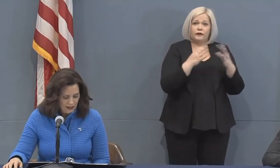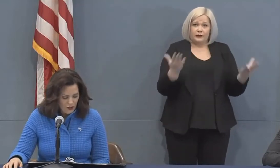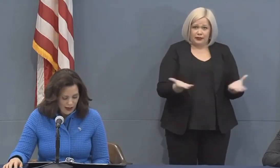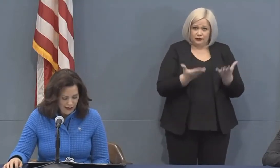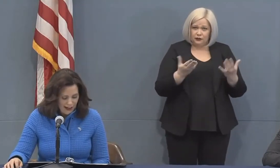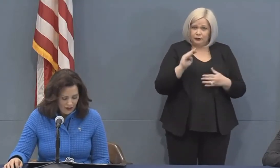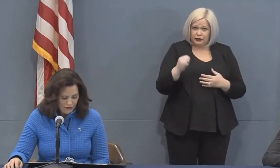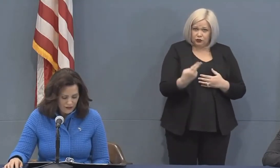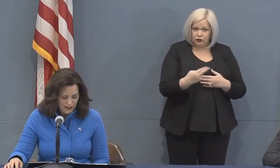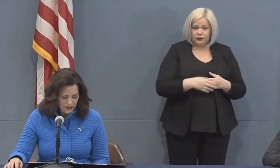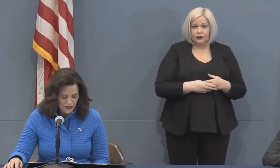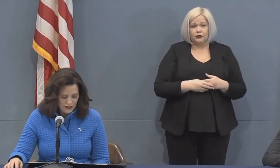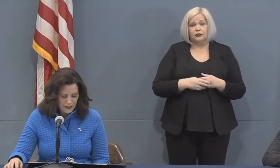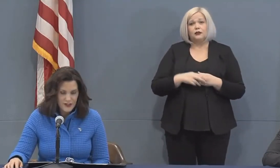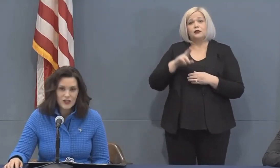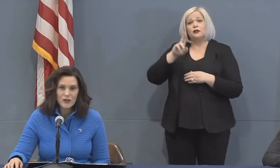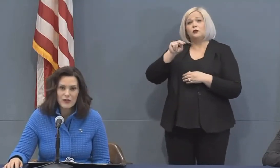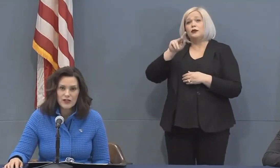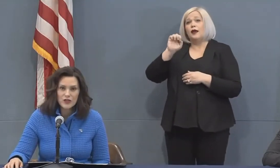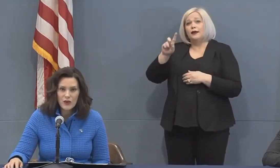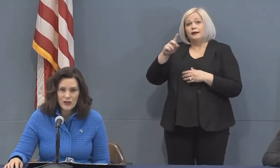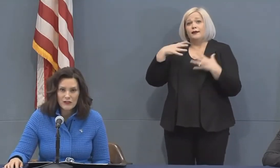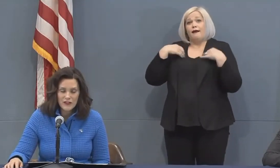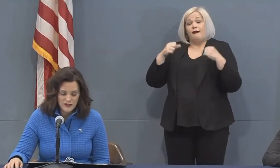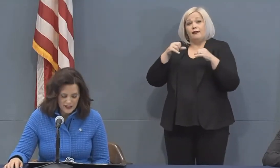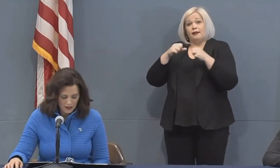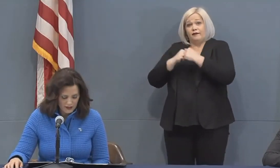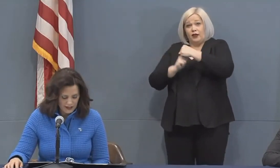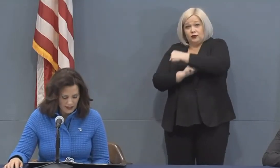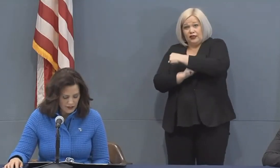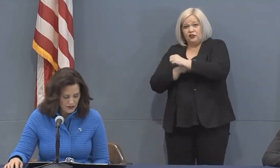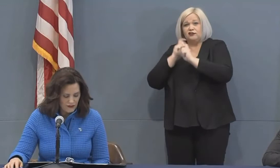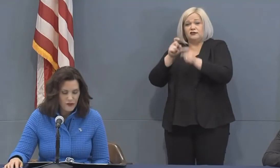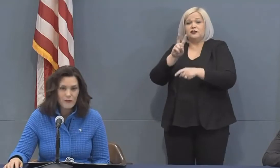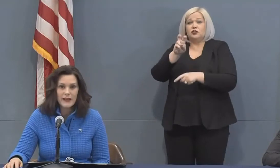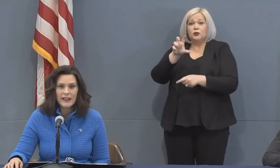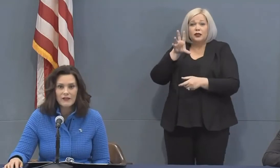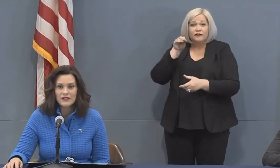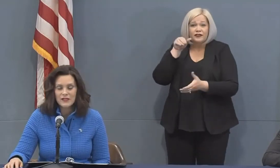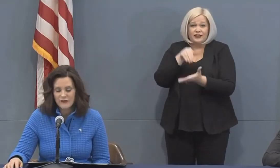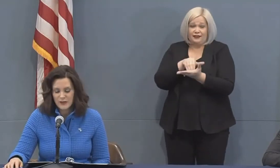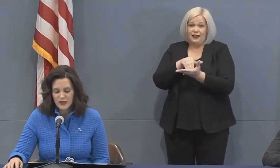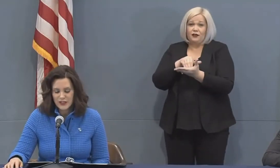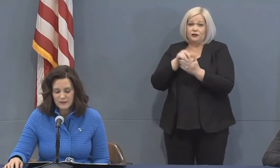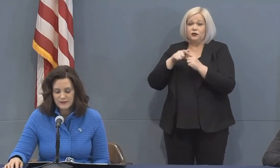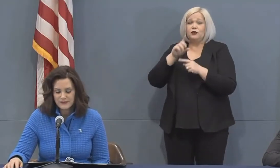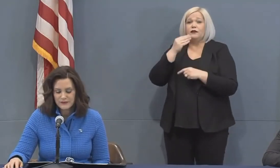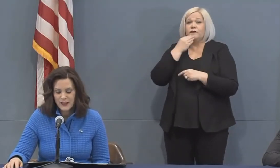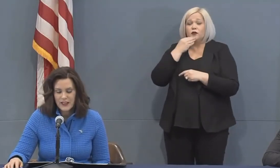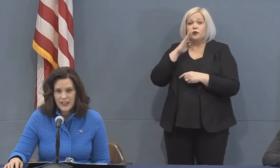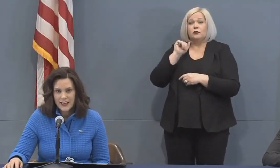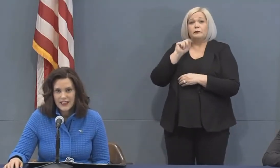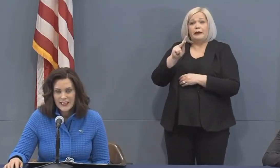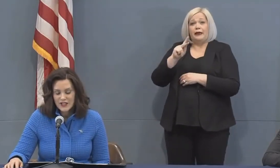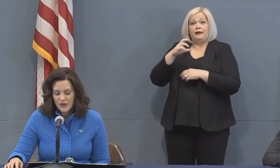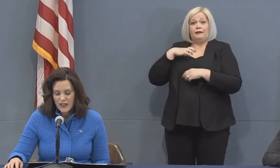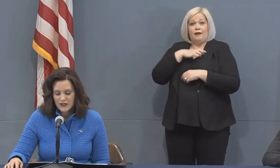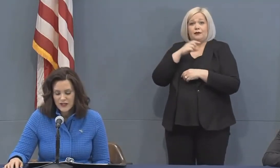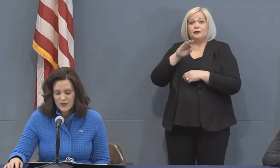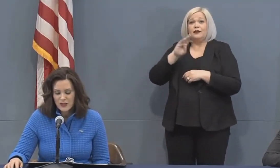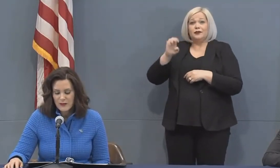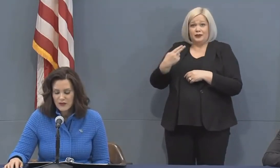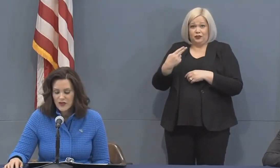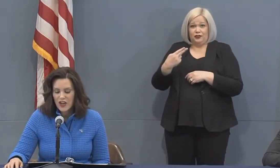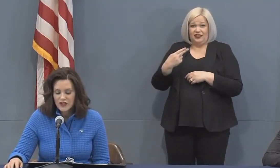And the United Health Foundation has contributed $250,000 to the Food Bank Council of Michigan. These